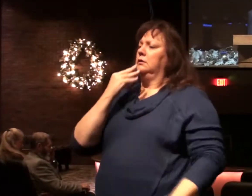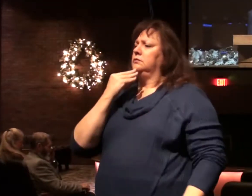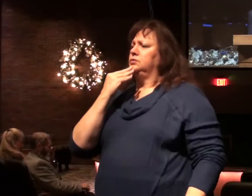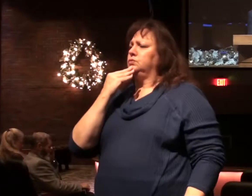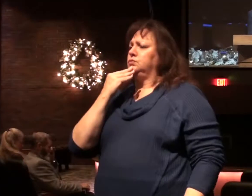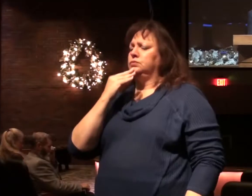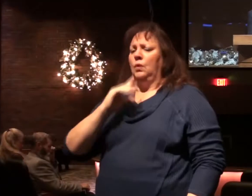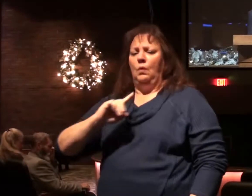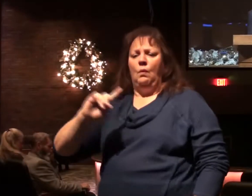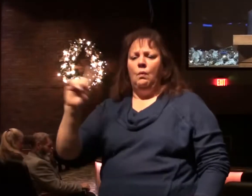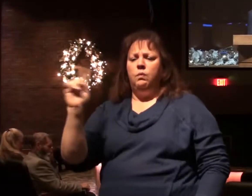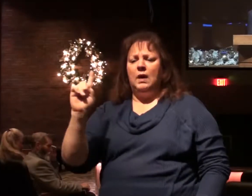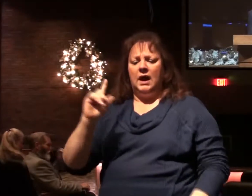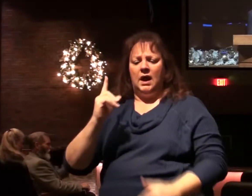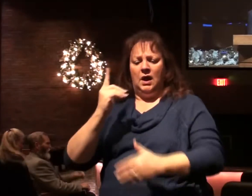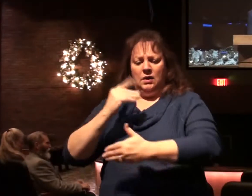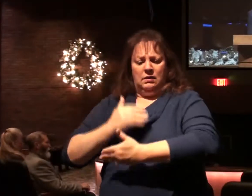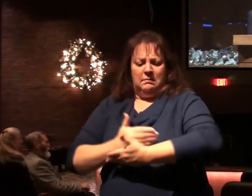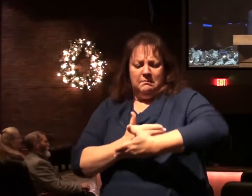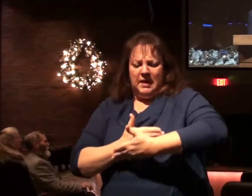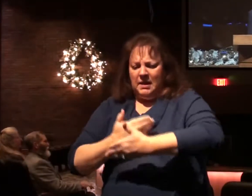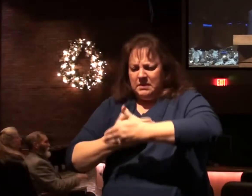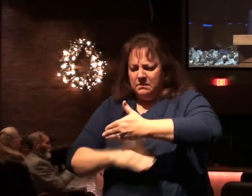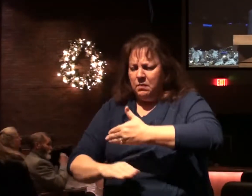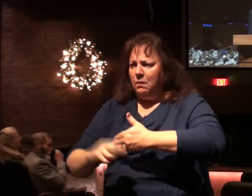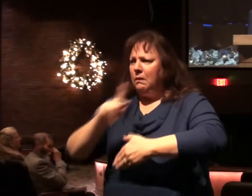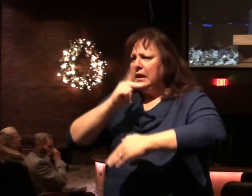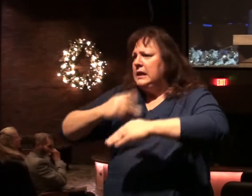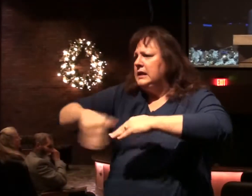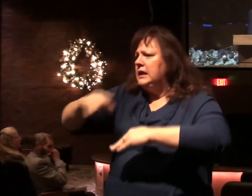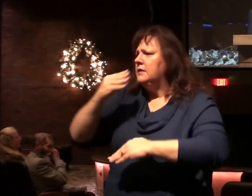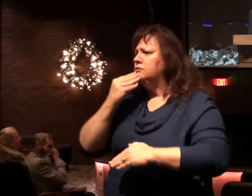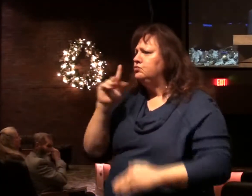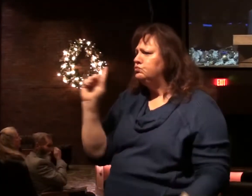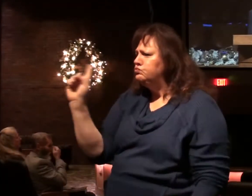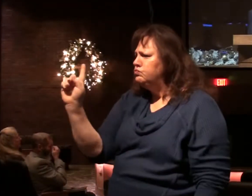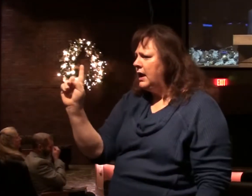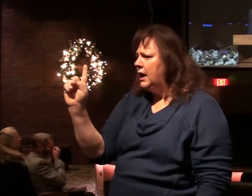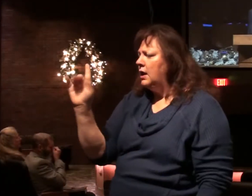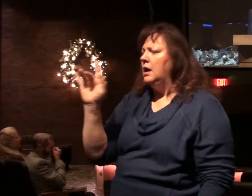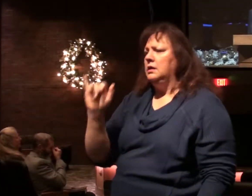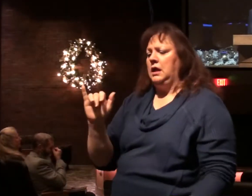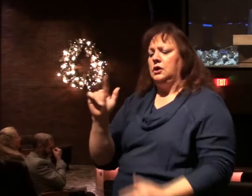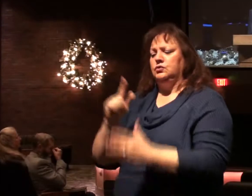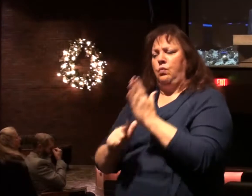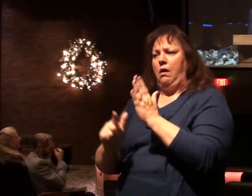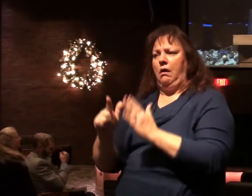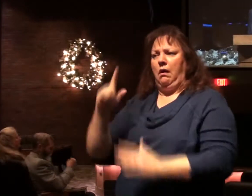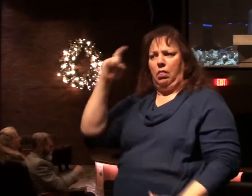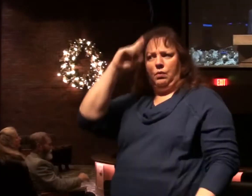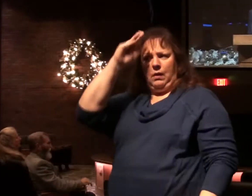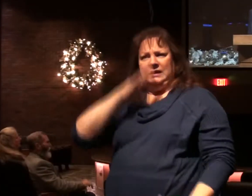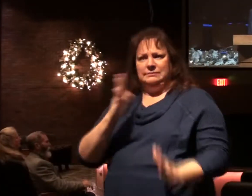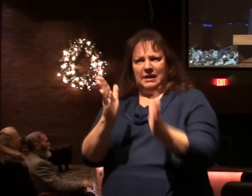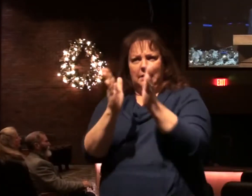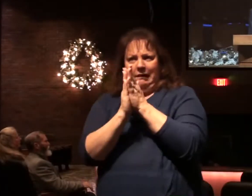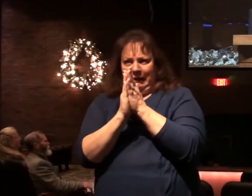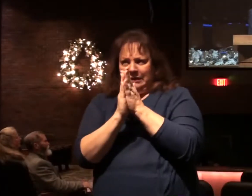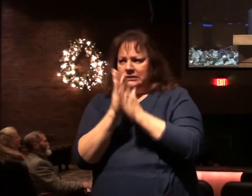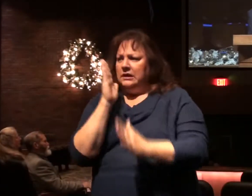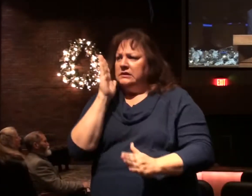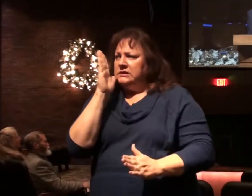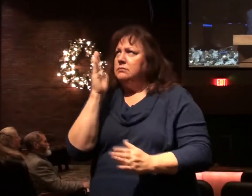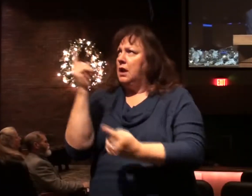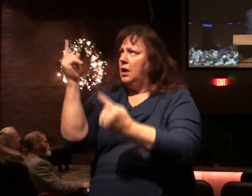is the one who has been born, king of the Jews? That's the wise man. And some days coming